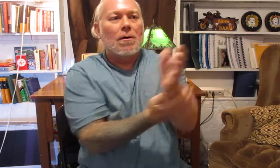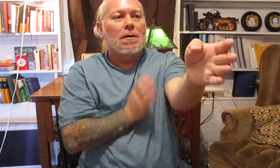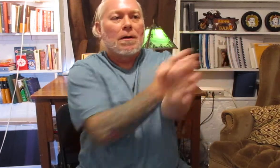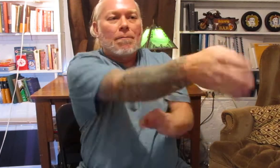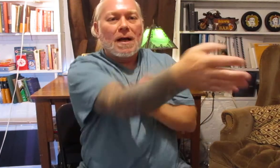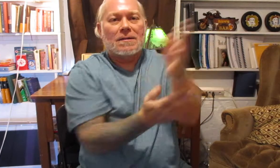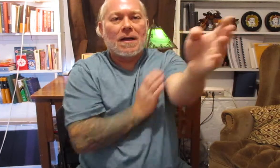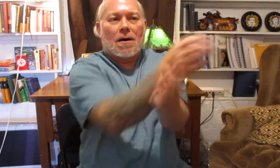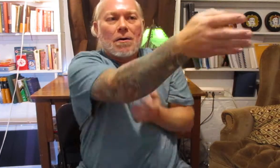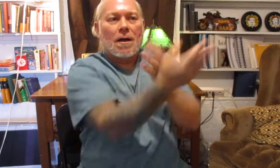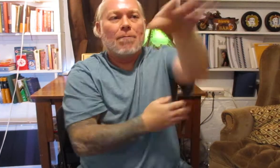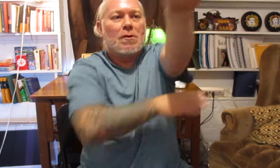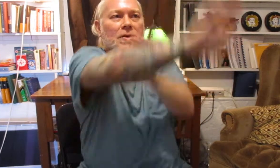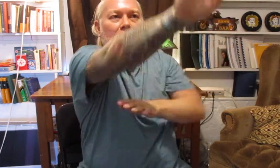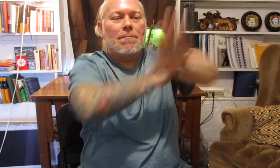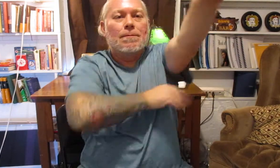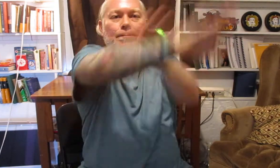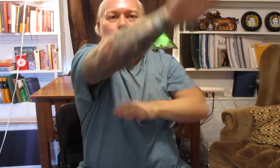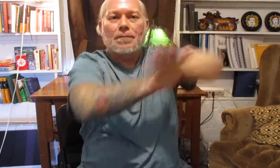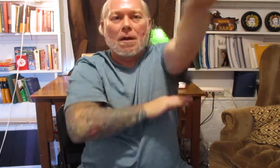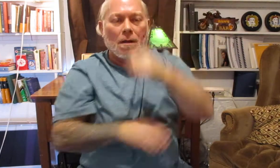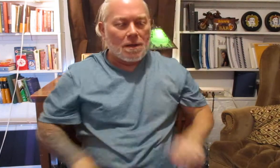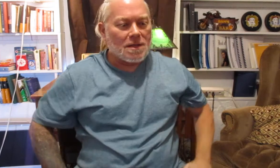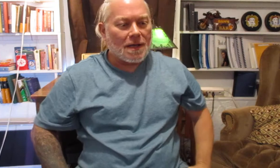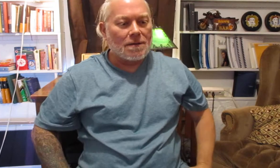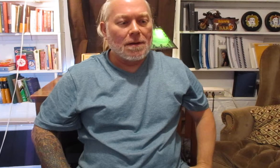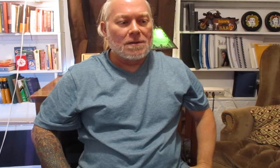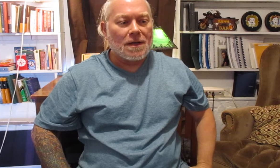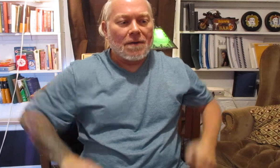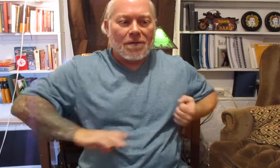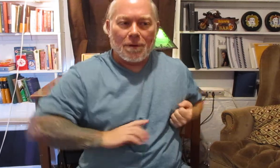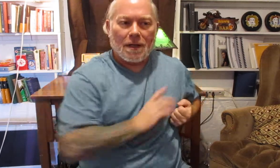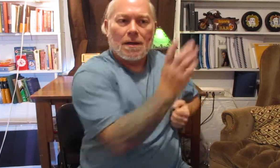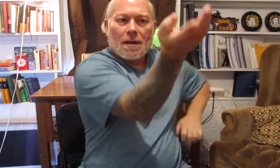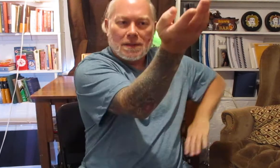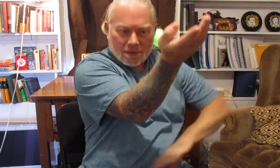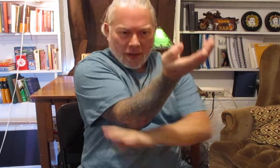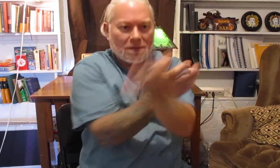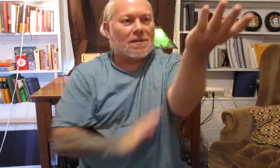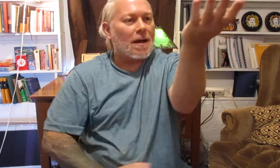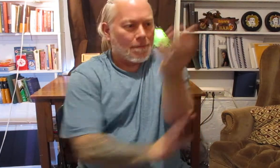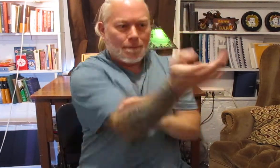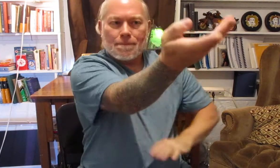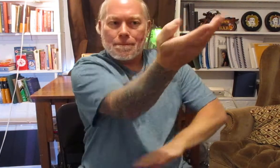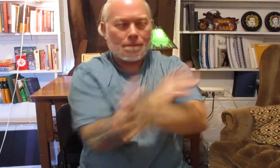Man Sao and Bugi the second set of three is Tan Sao